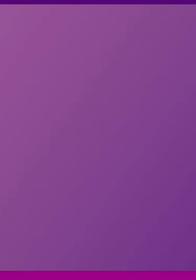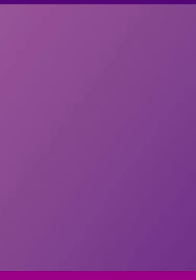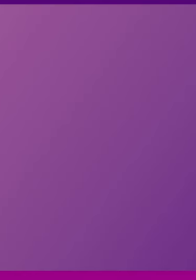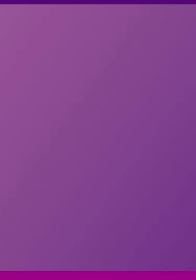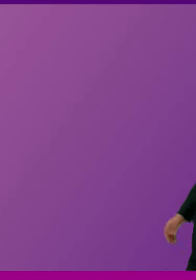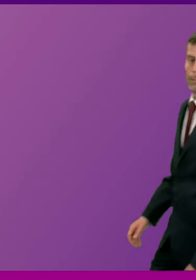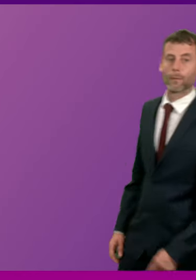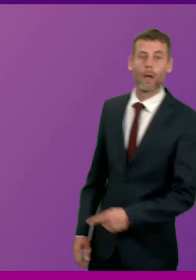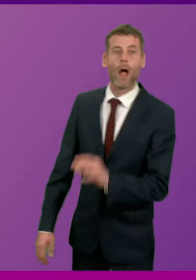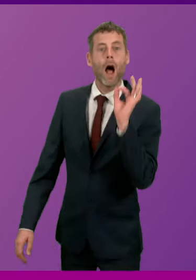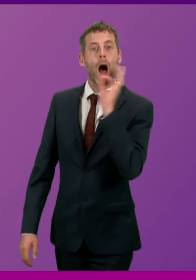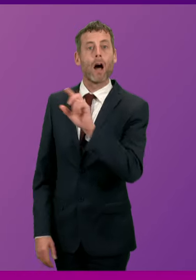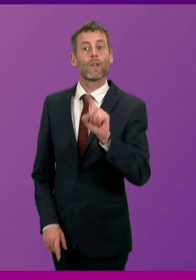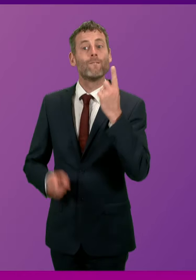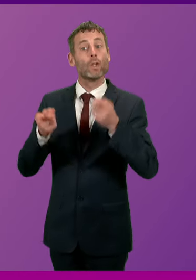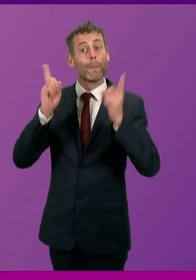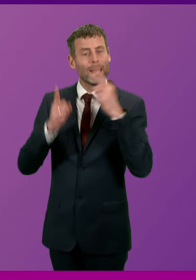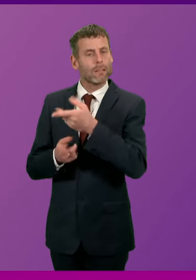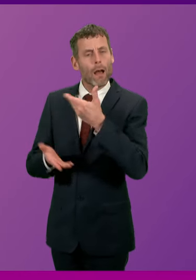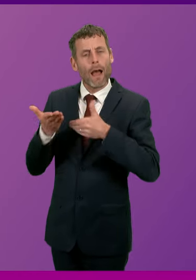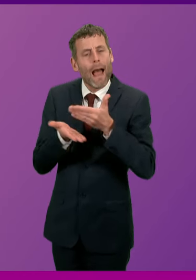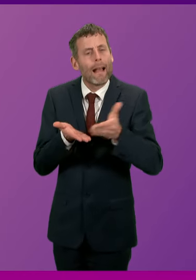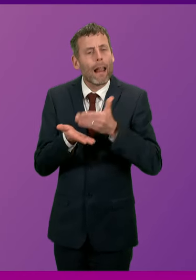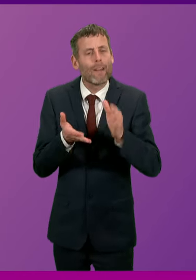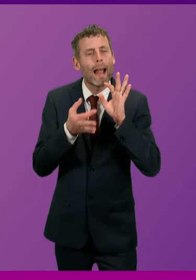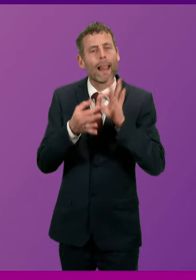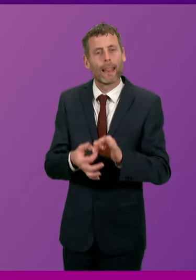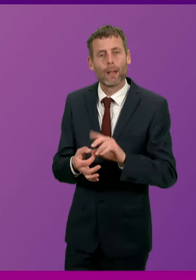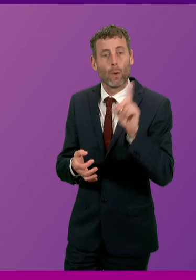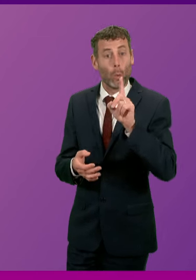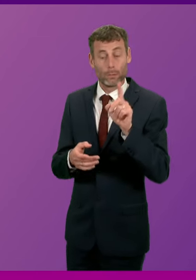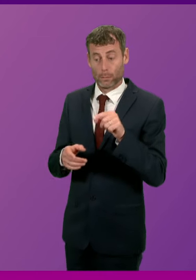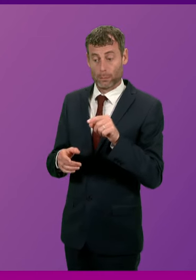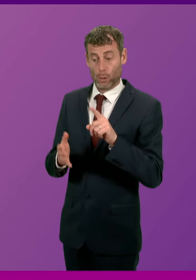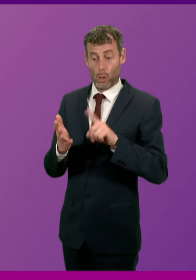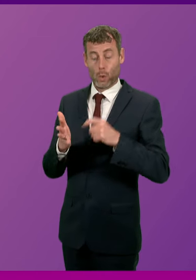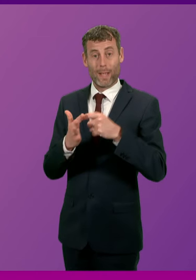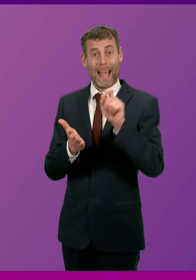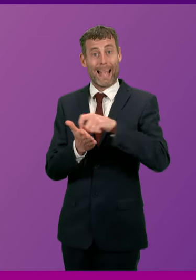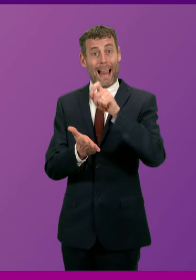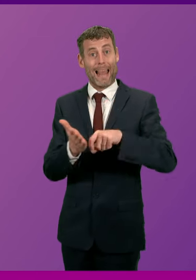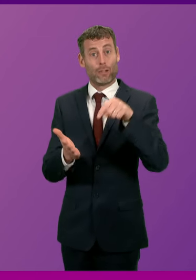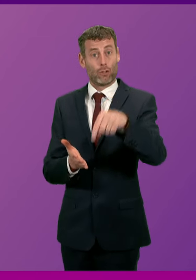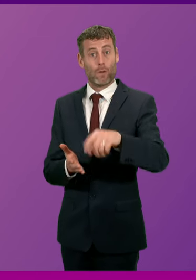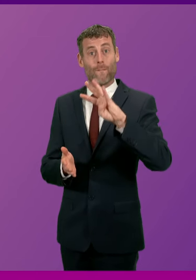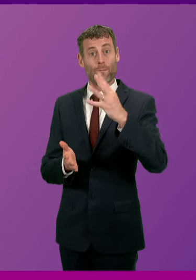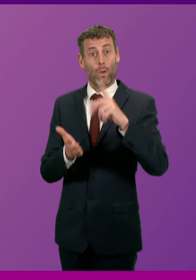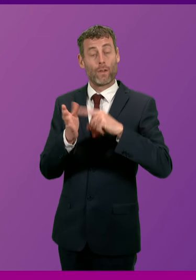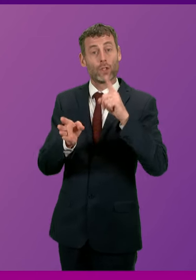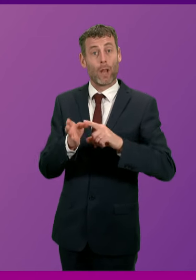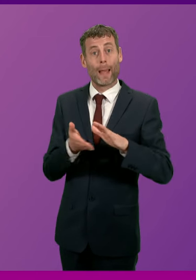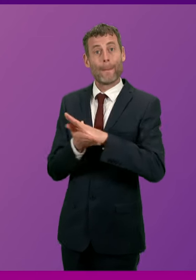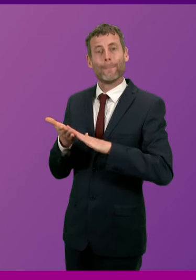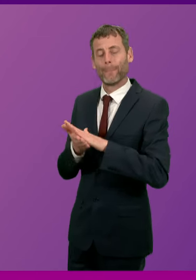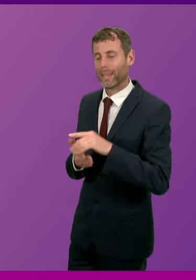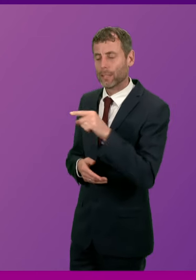first minister clarify if the guidance from the permanent secretary concerning the UK election when the 4th of July will result in a delaying of the small